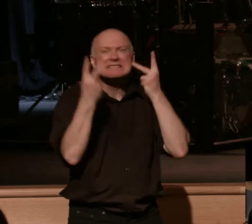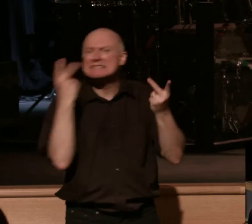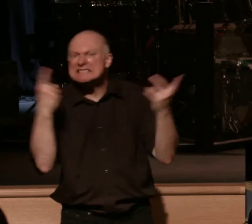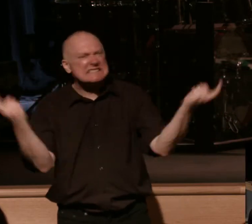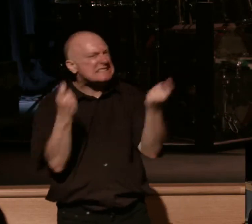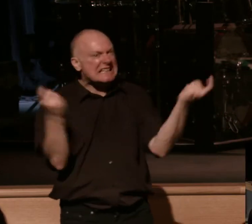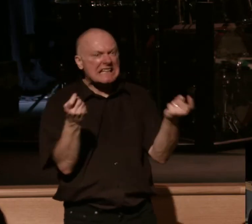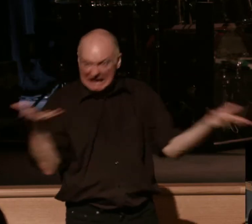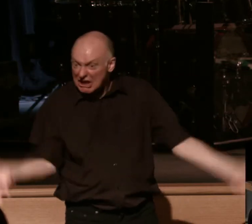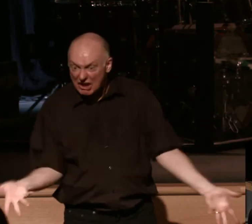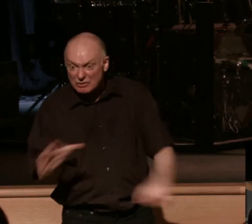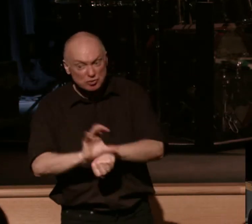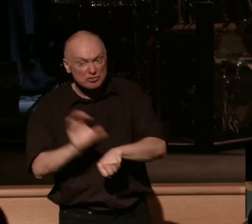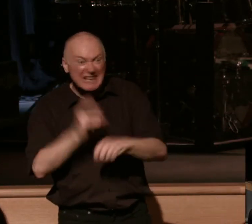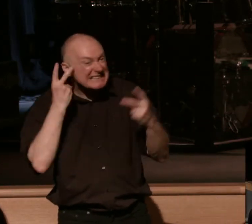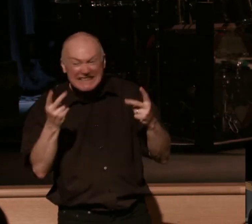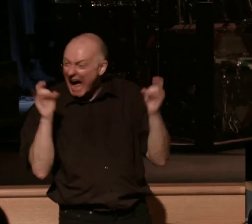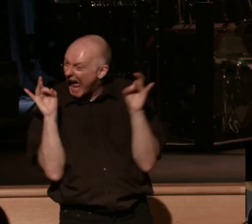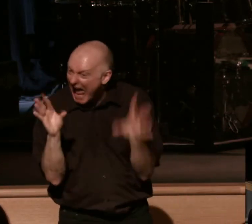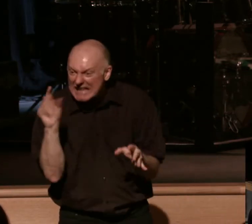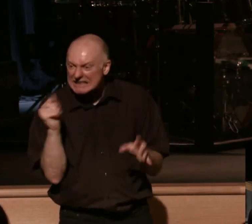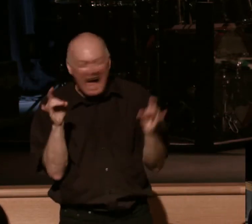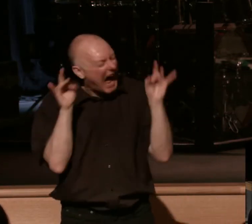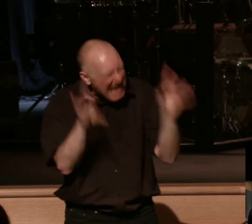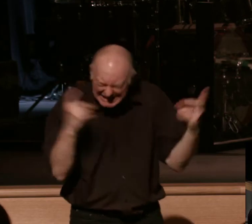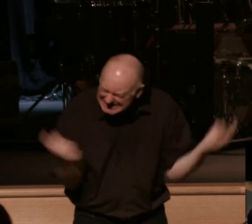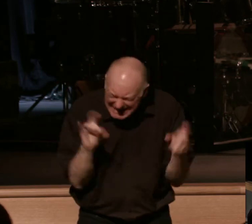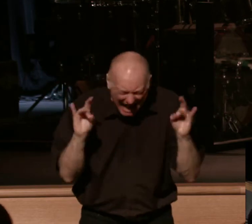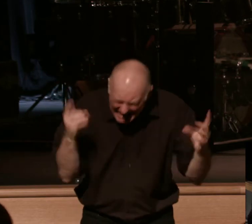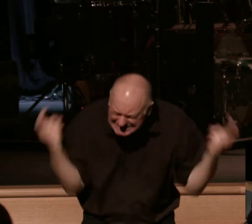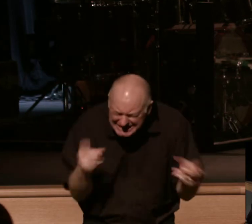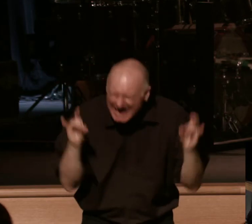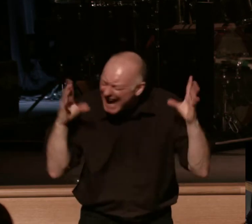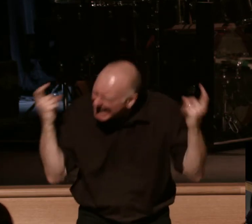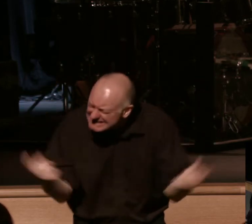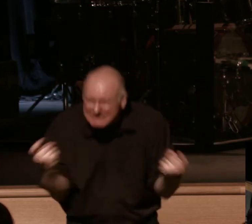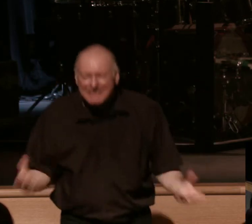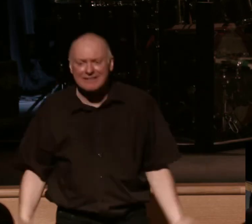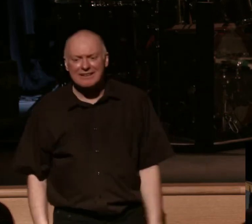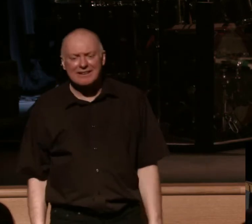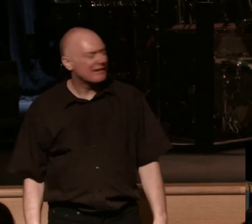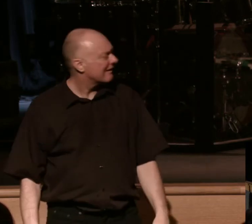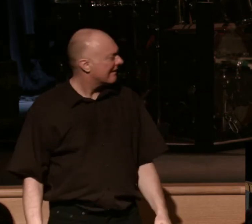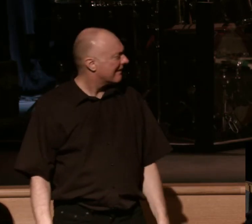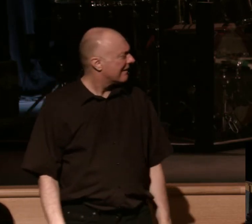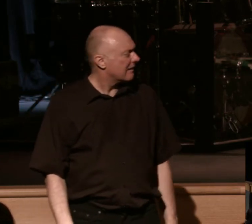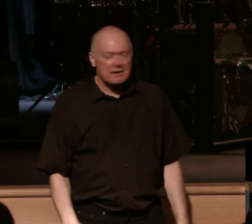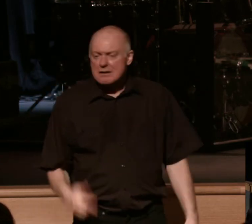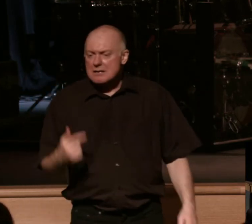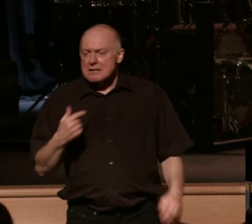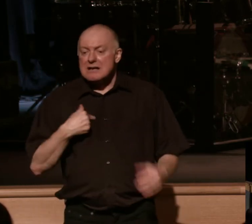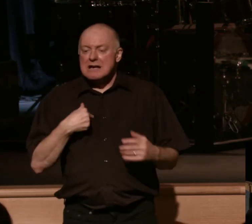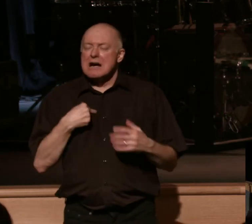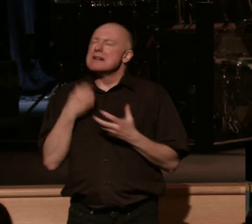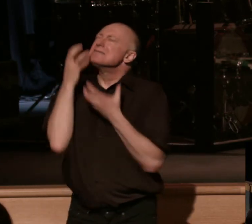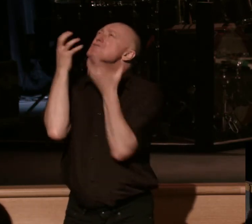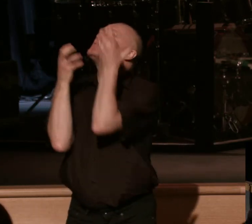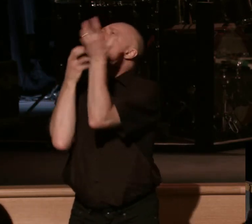I hate it I hate sin here I hate sin here I hate it the most right here I groan for the day it's right to